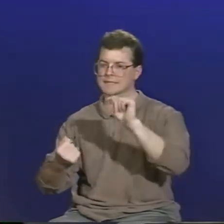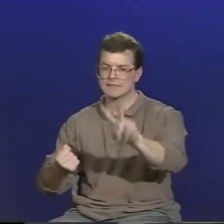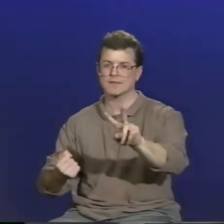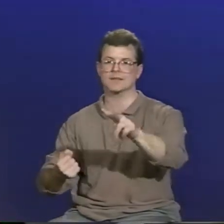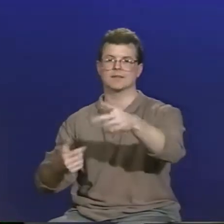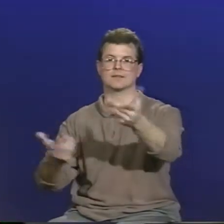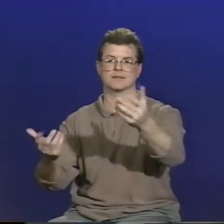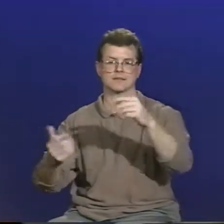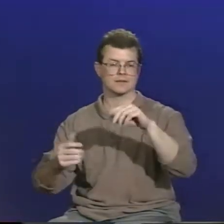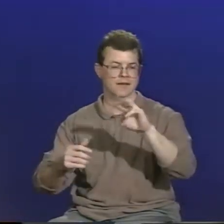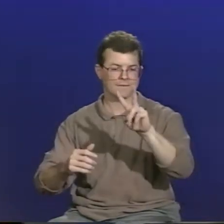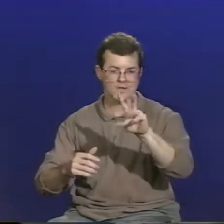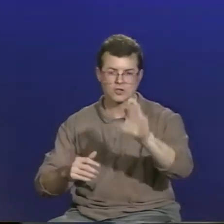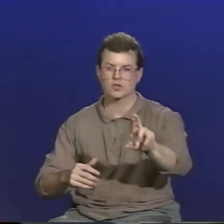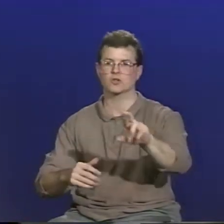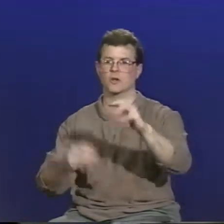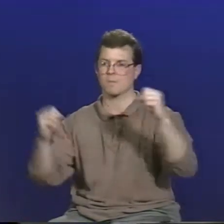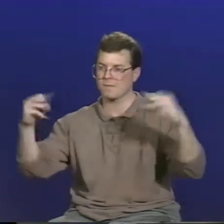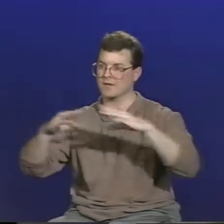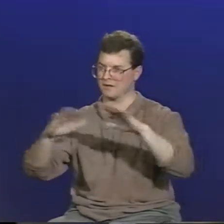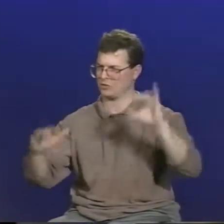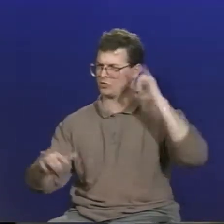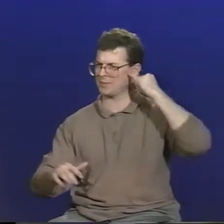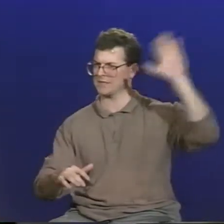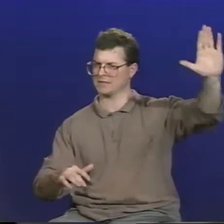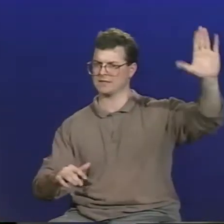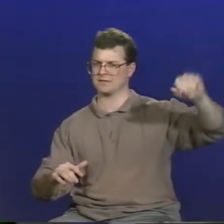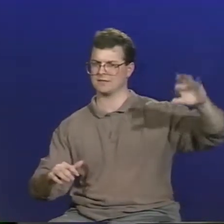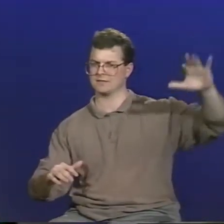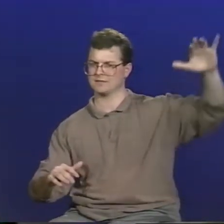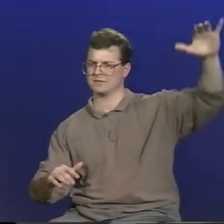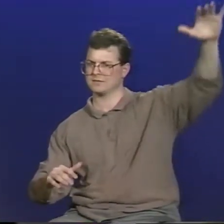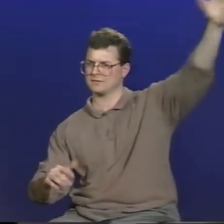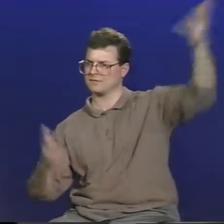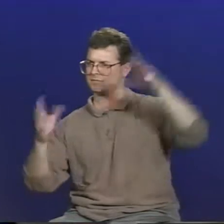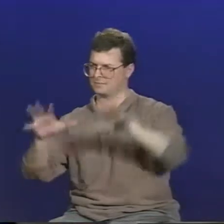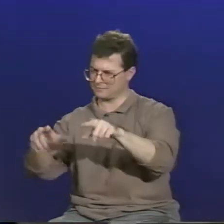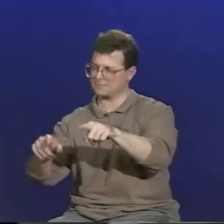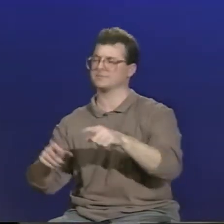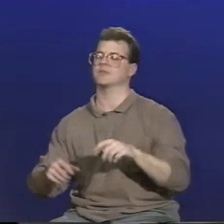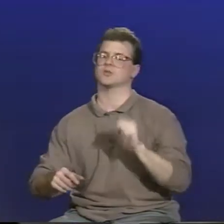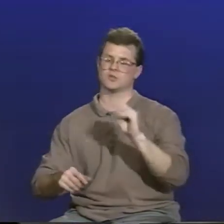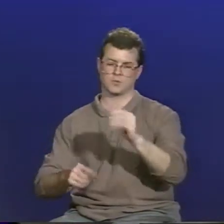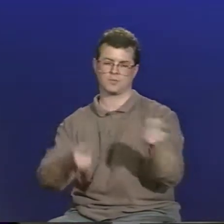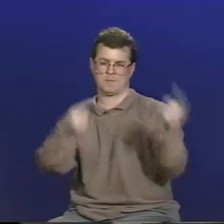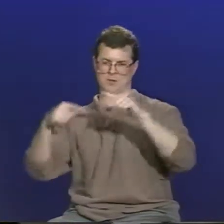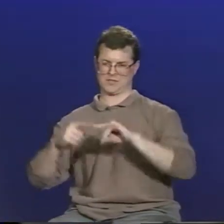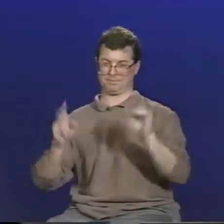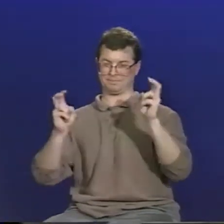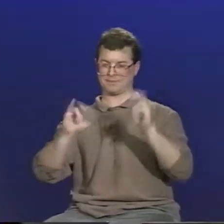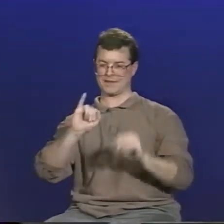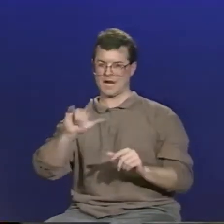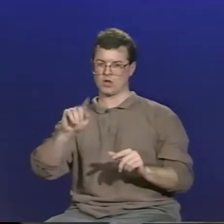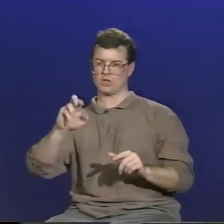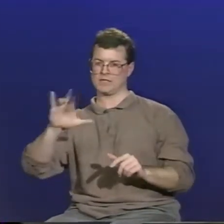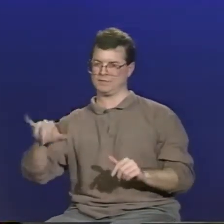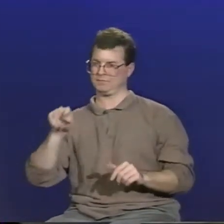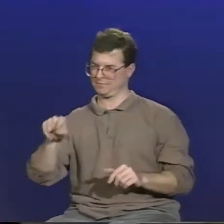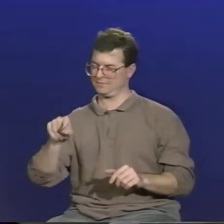So many things now have to do with electronics, cars, batteries, VCRs, and so forth. Japan is excelling in their highly